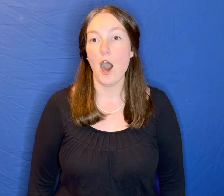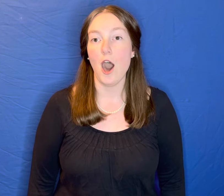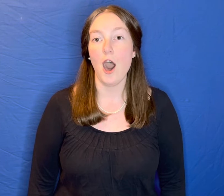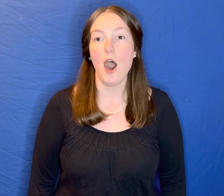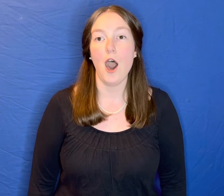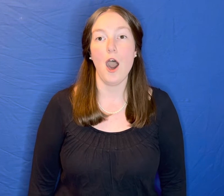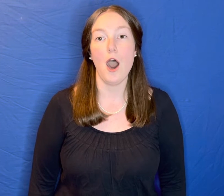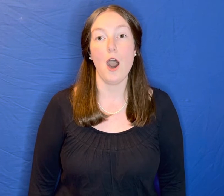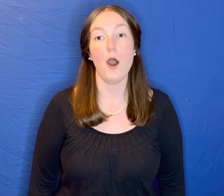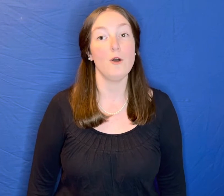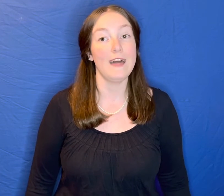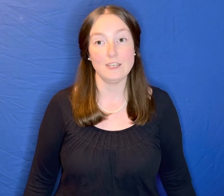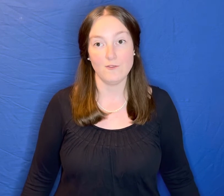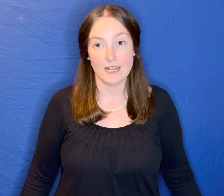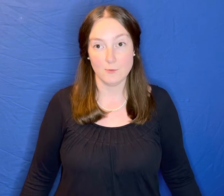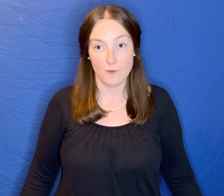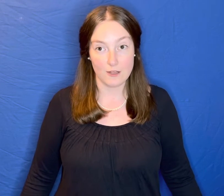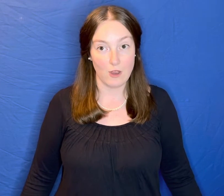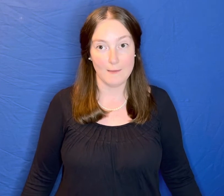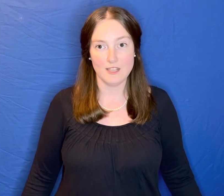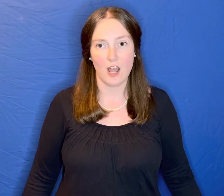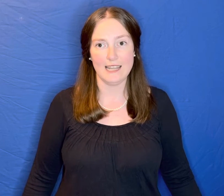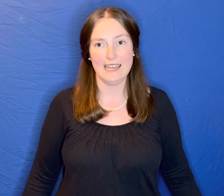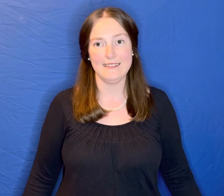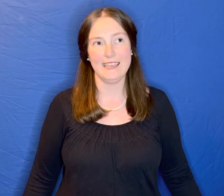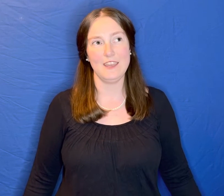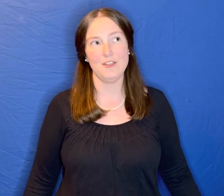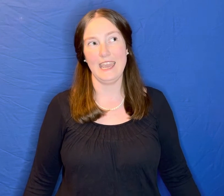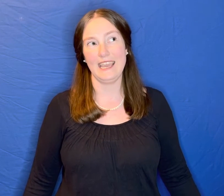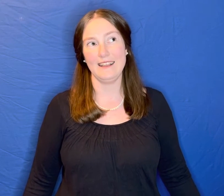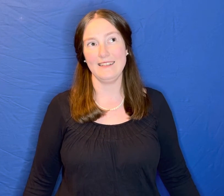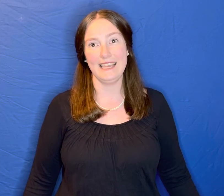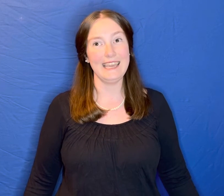that to find a perfect rhyme is not an easy thing, Lee.